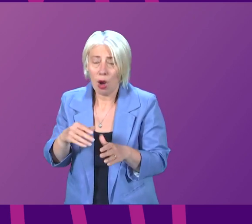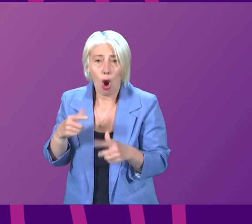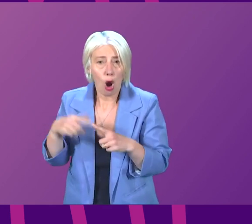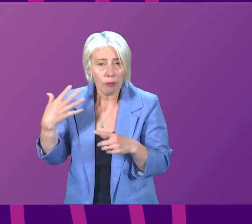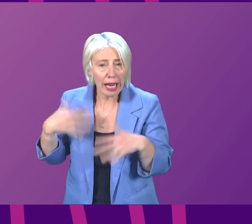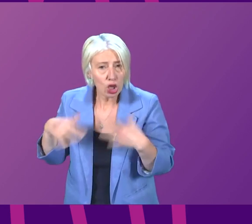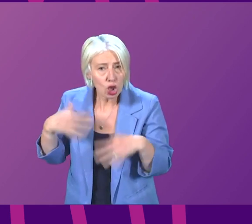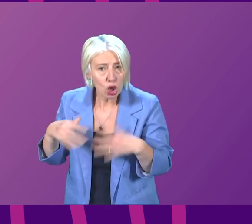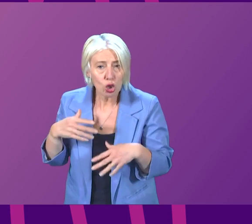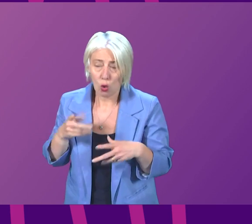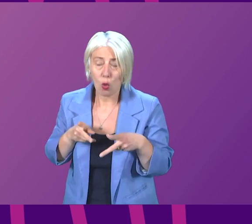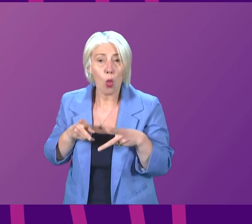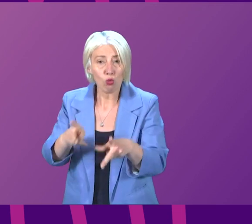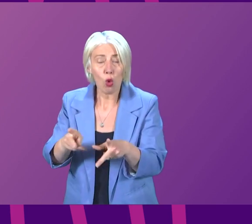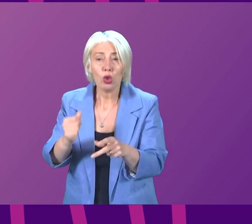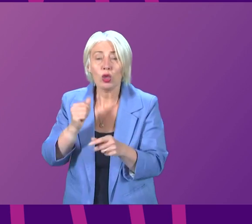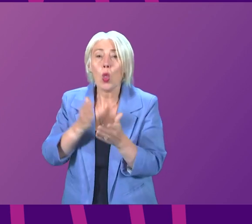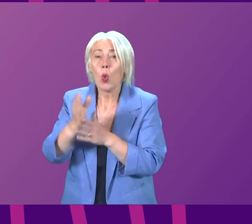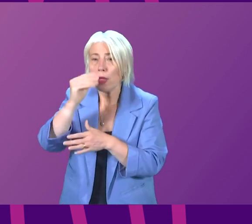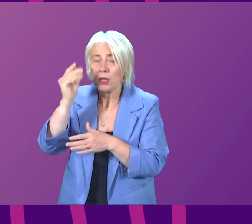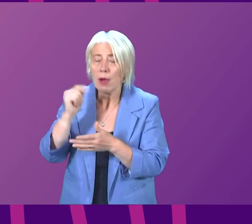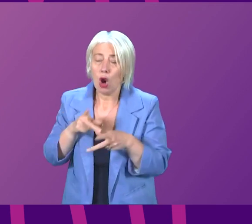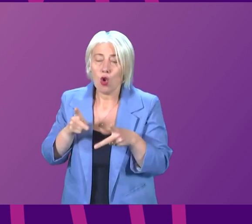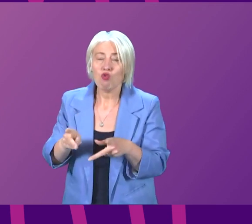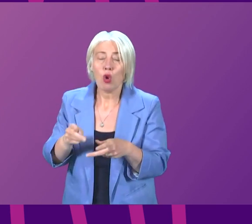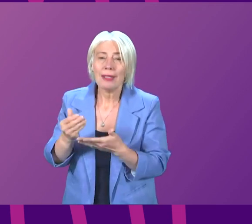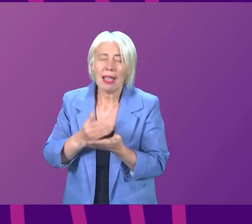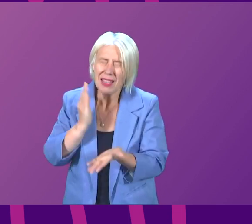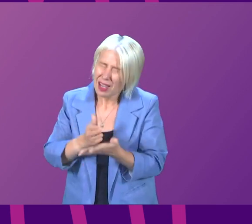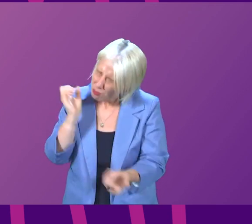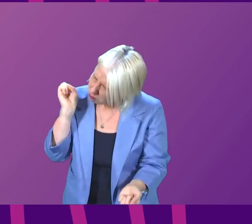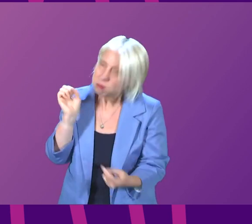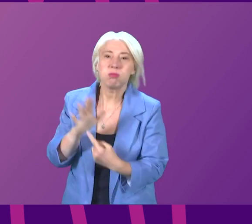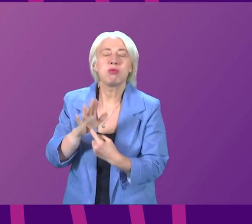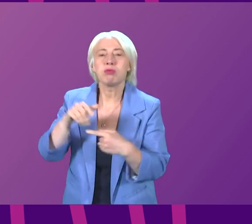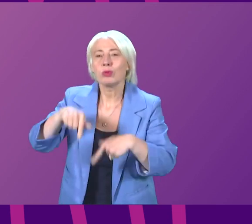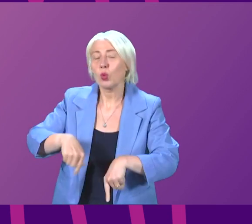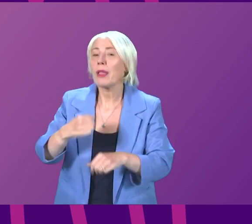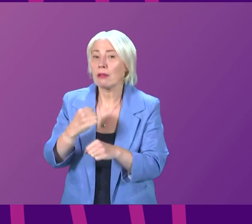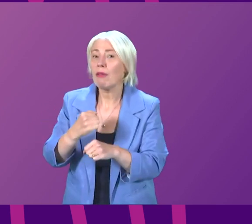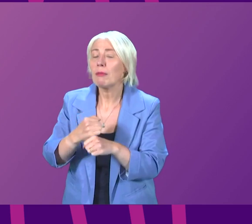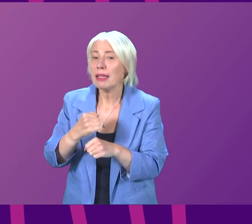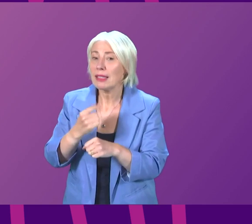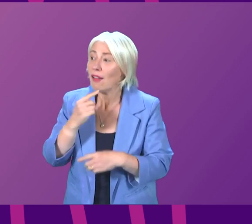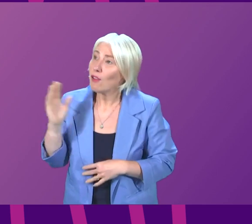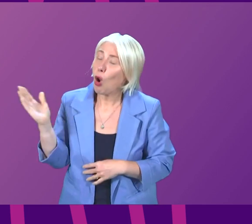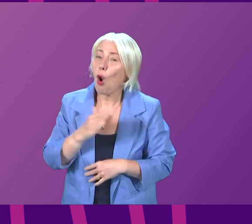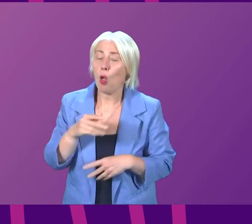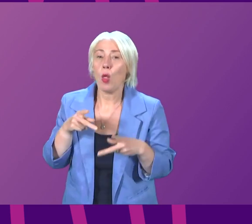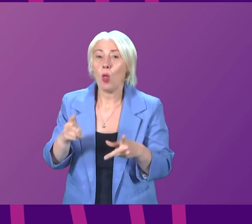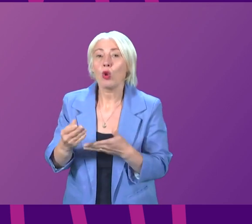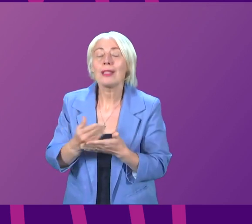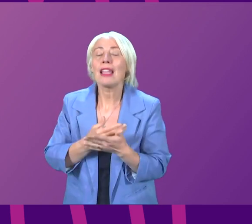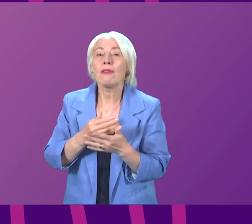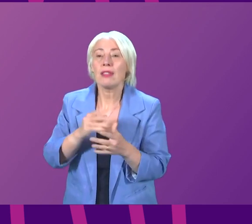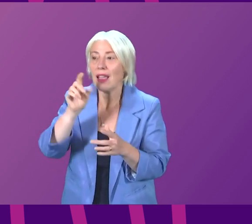on our roads over the summer Road safety is of paramount importance to this Government indeed to everyone and our road safety framework is backed